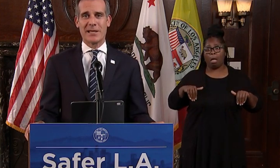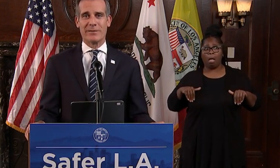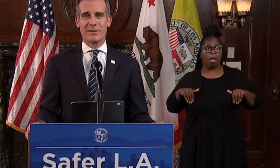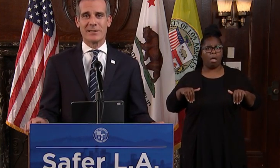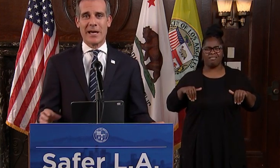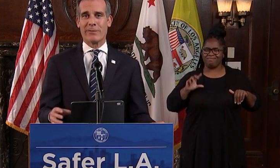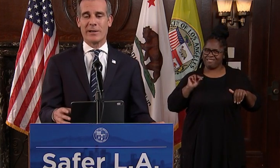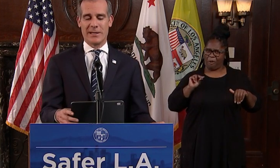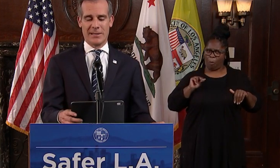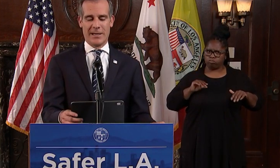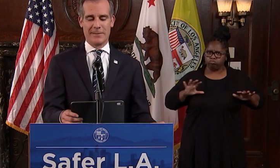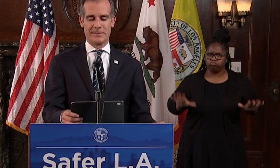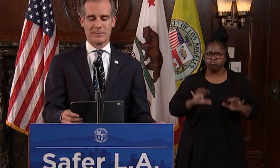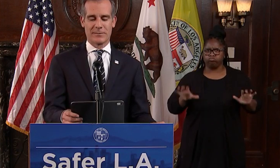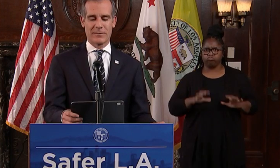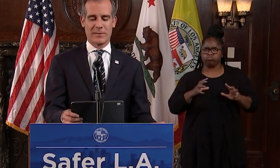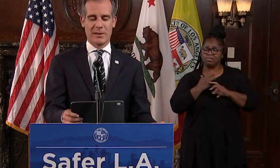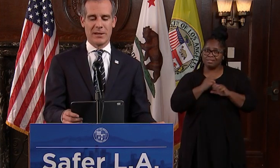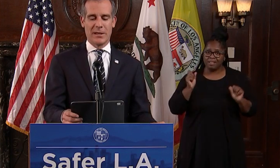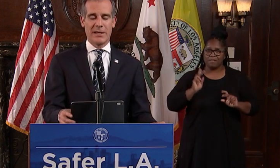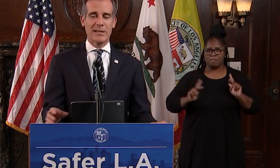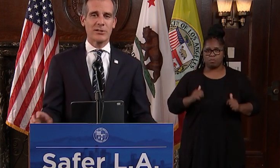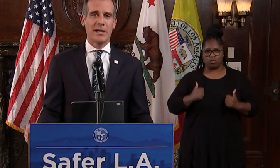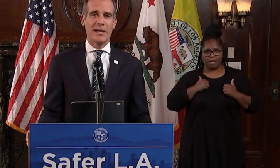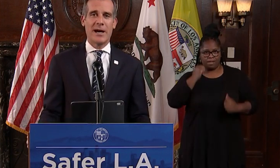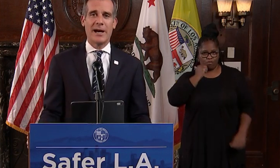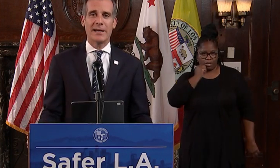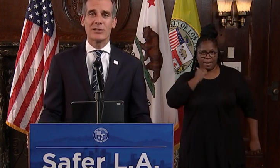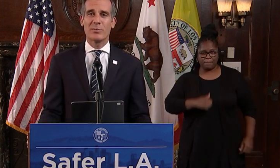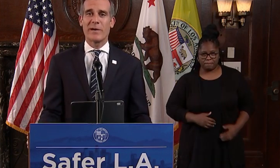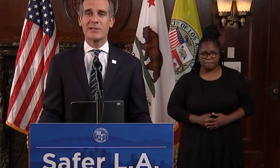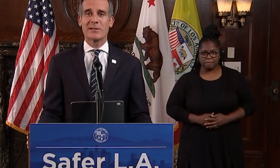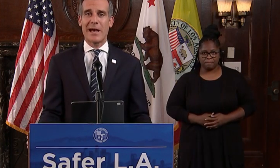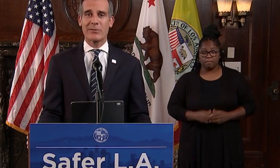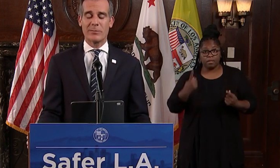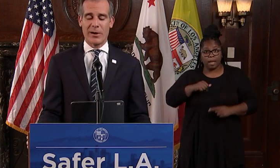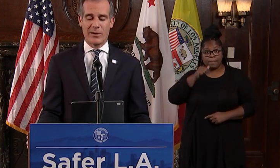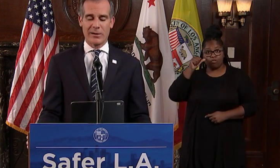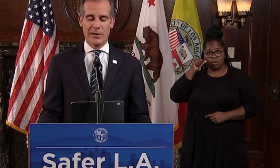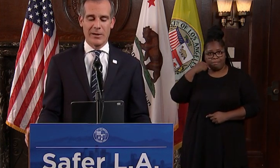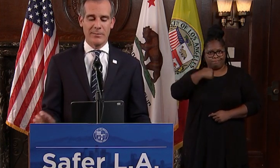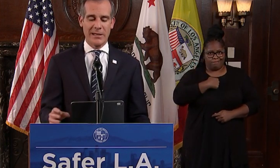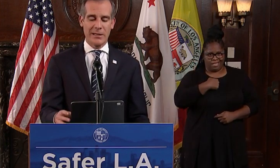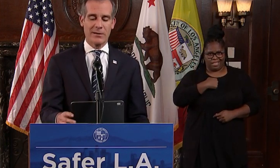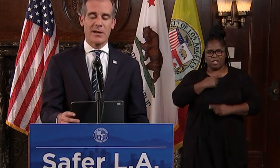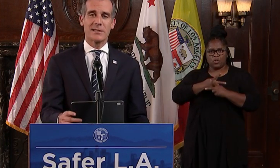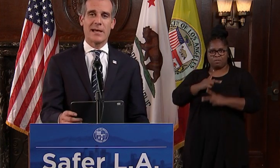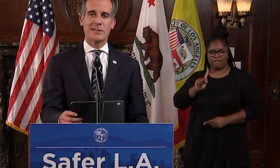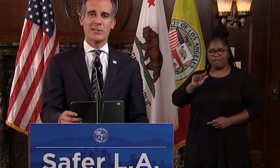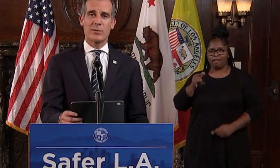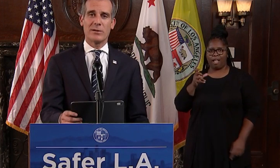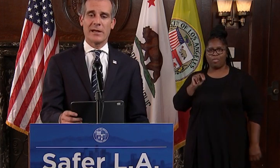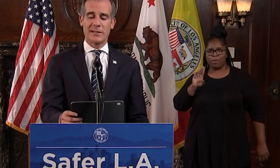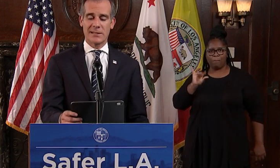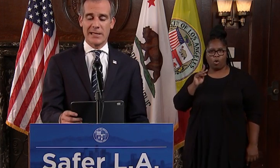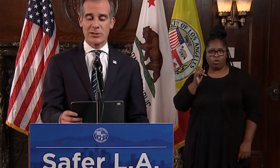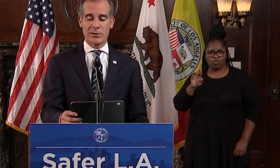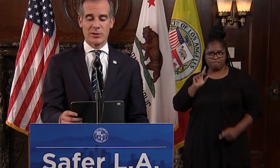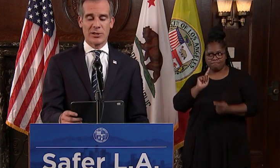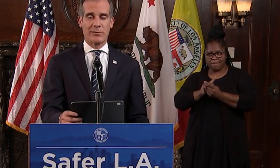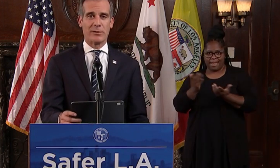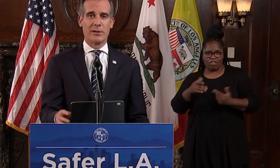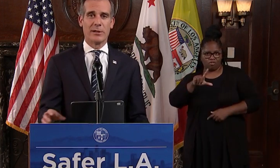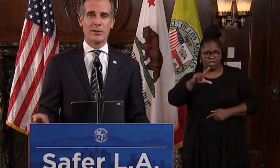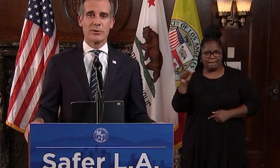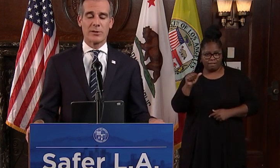lifesavers every day. Yesterday I and Supervisor Catherine Barger met here in Los Angeles with the United States